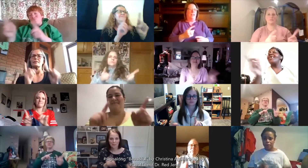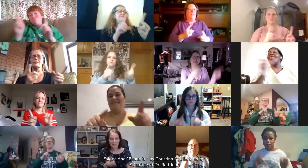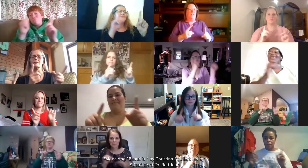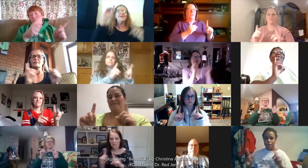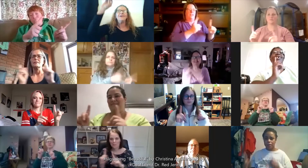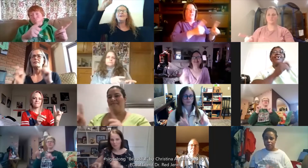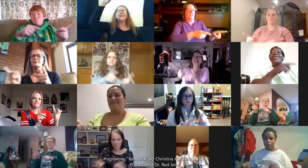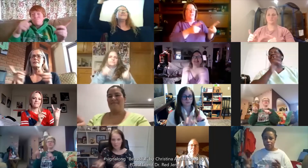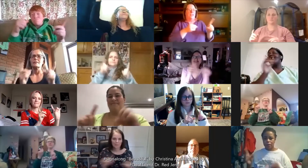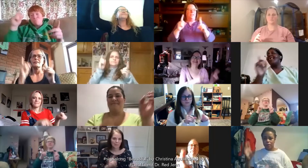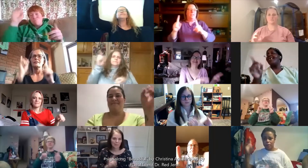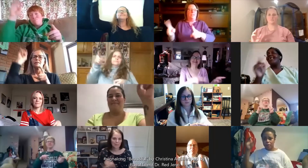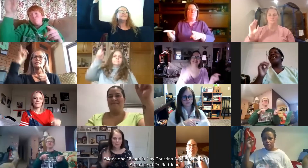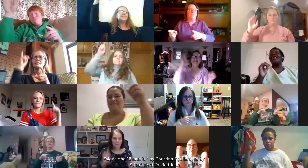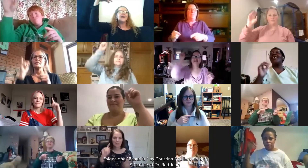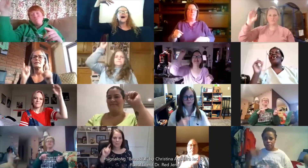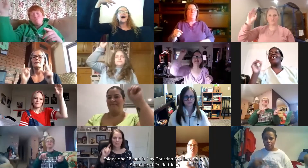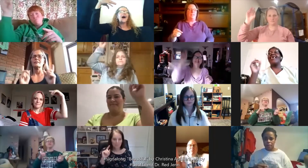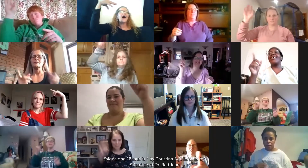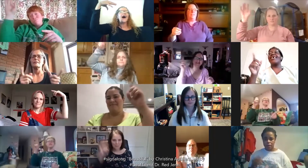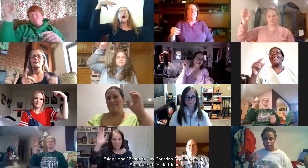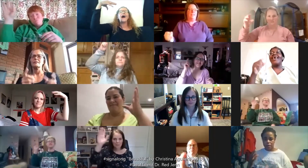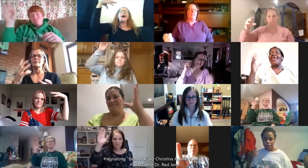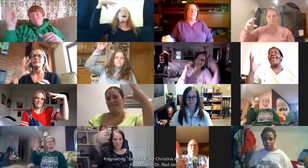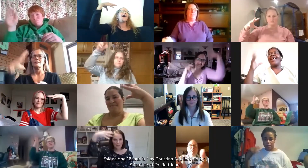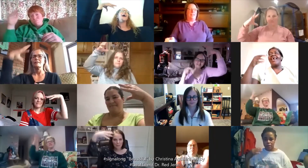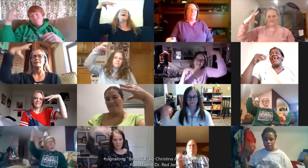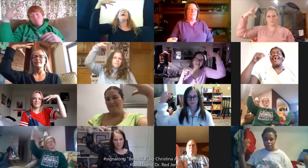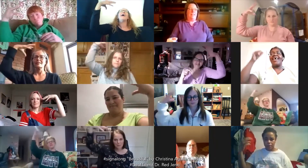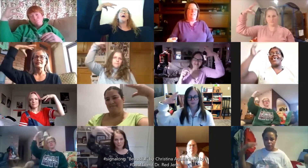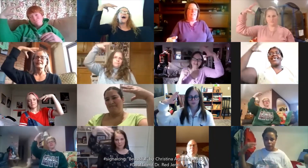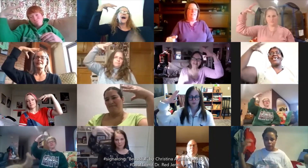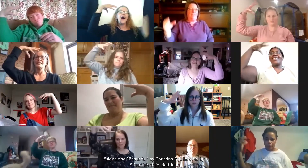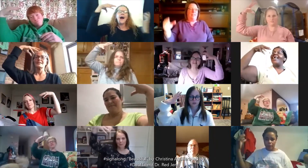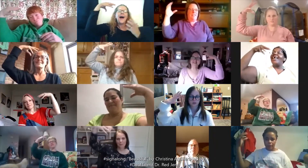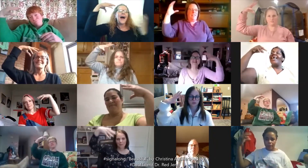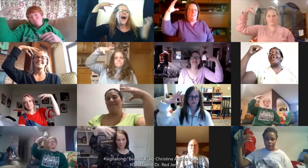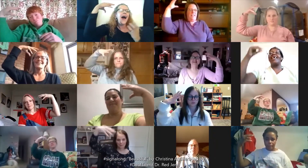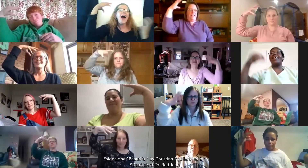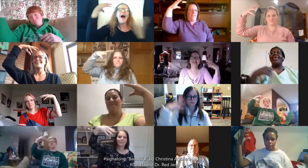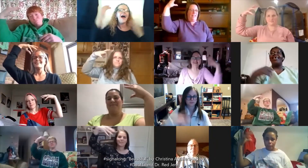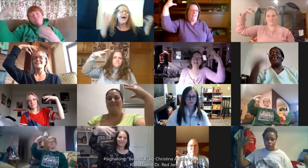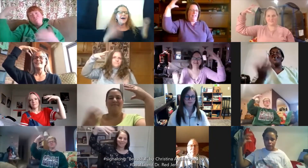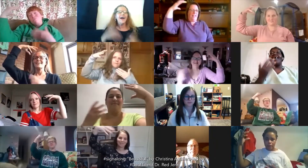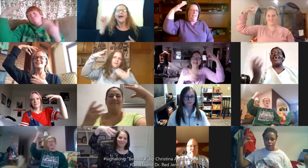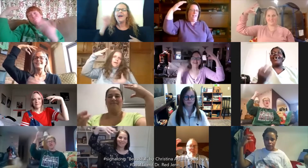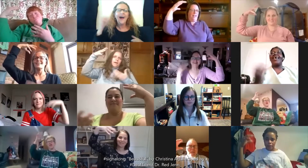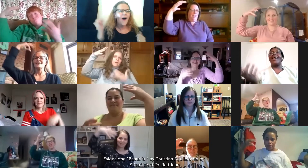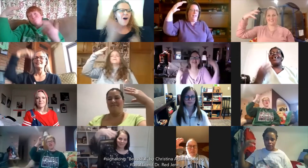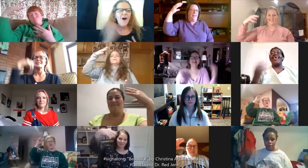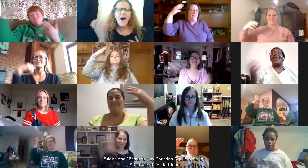way, yes, words bring